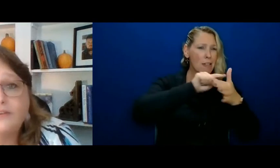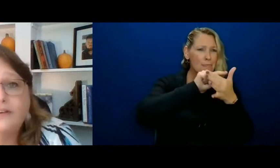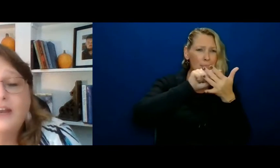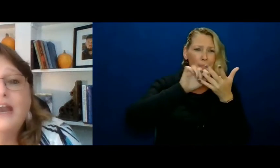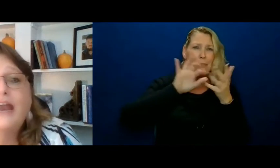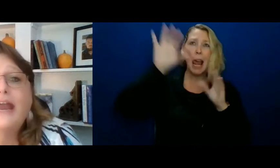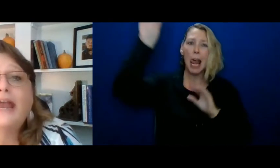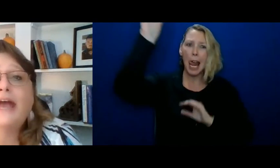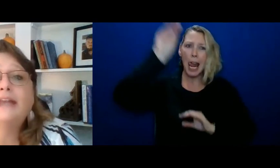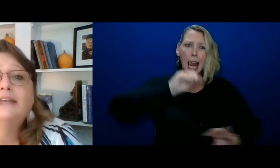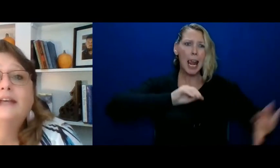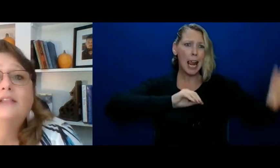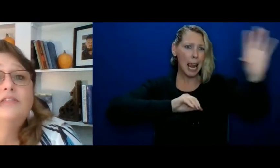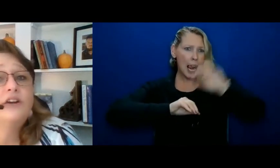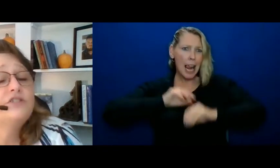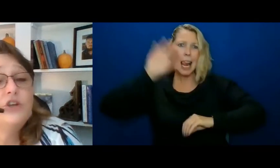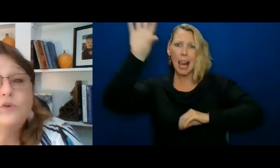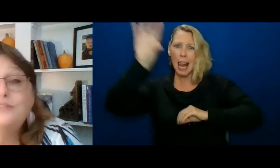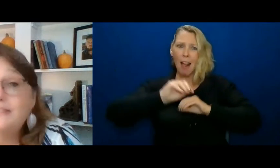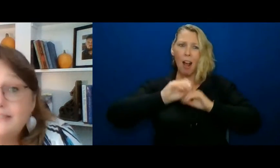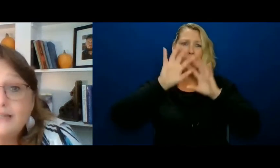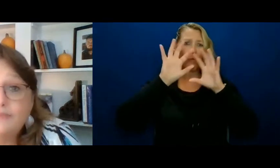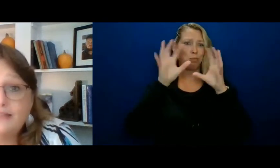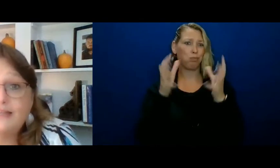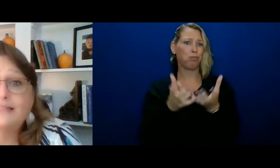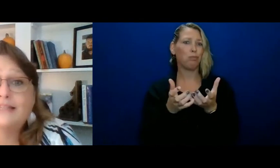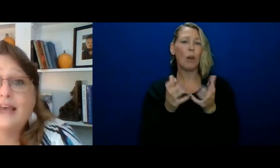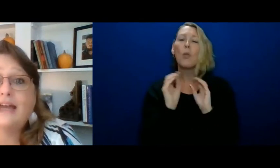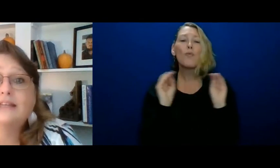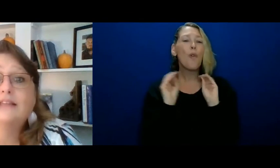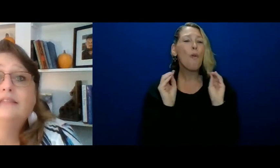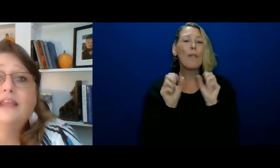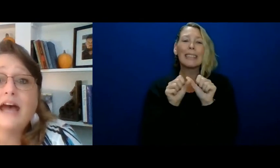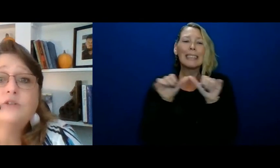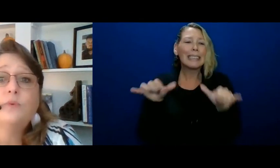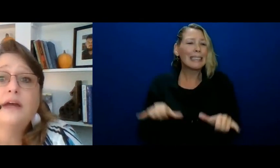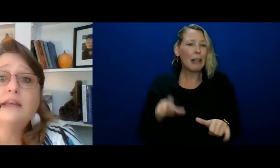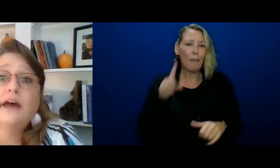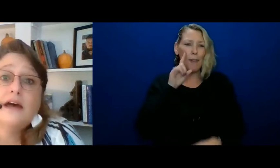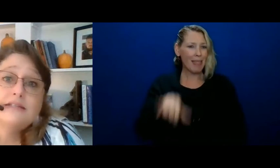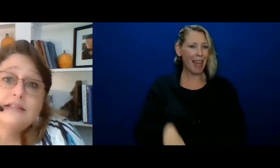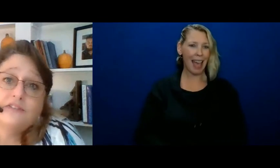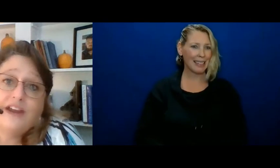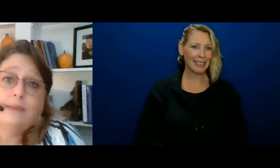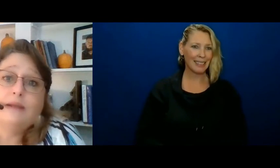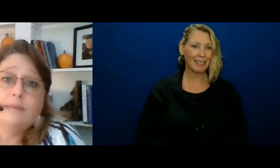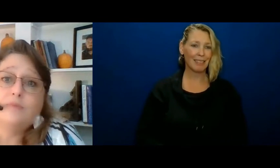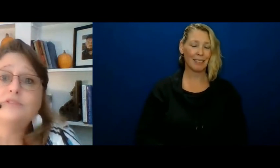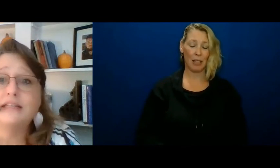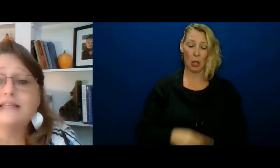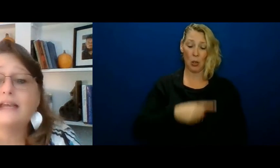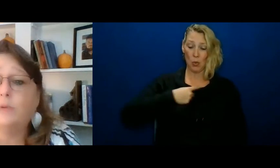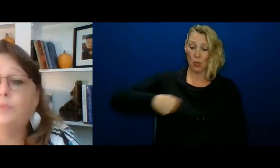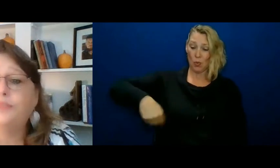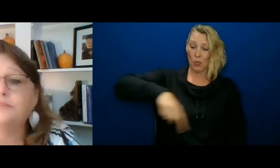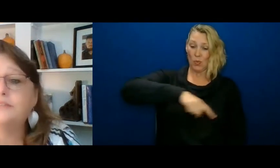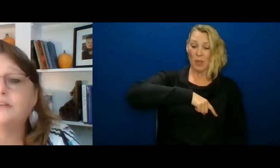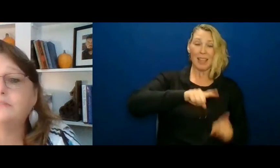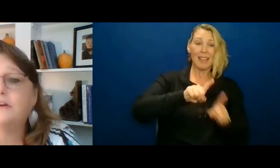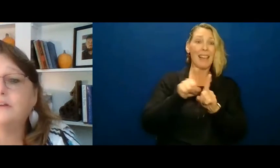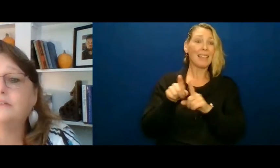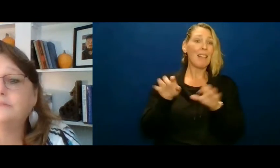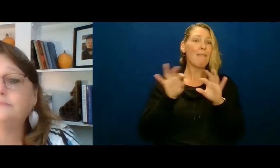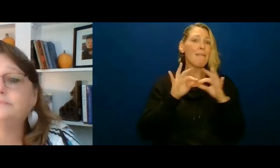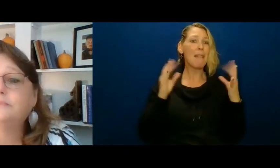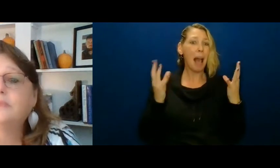together and there's no system that does that that's what us as family members get to help with our